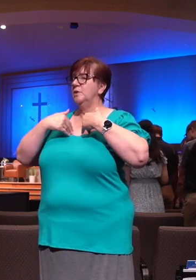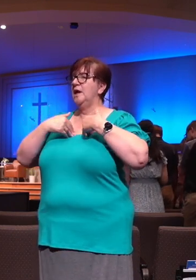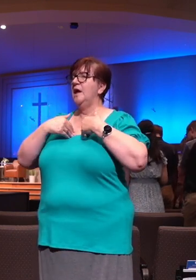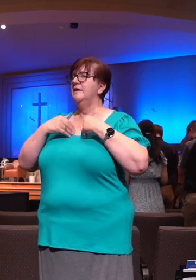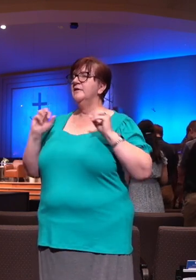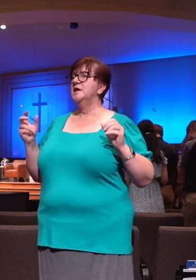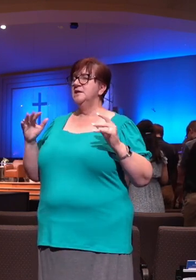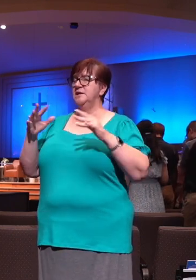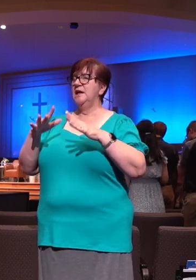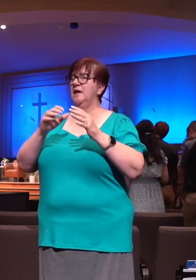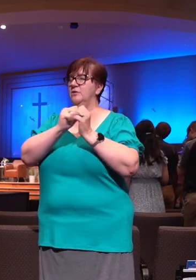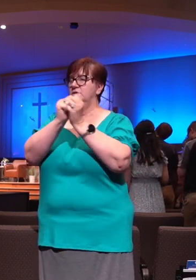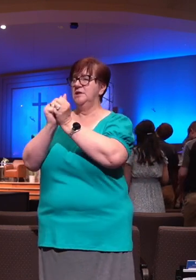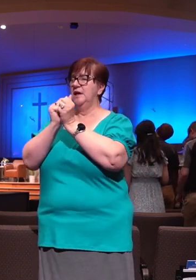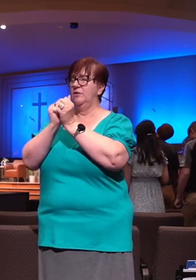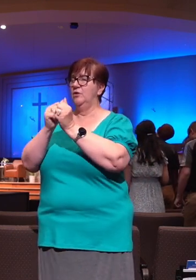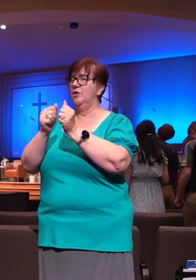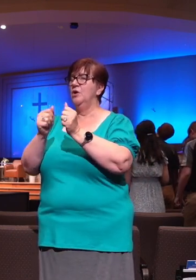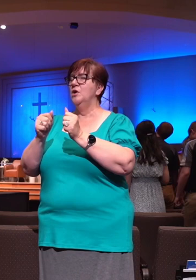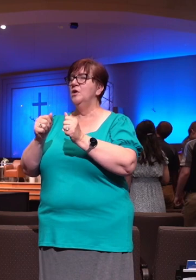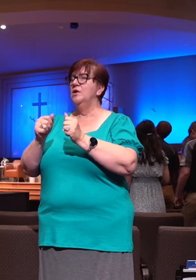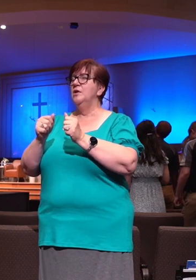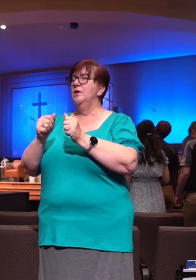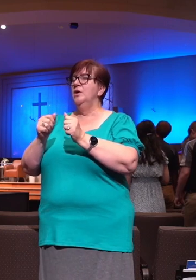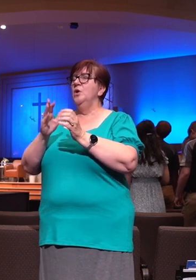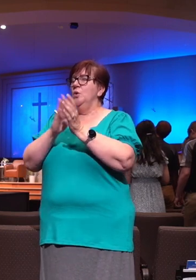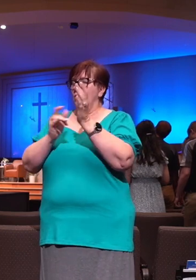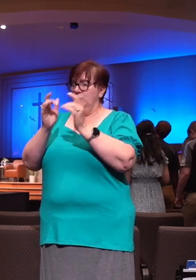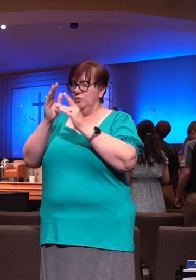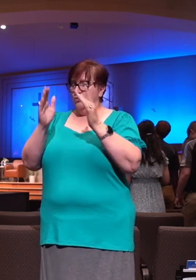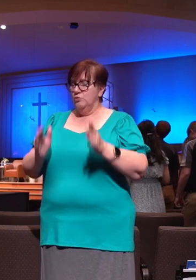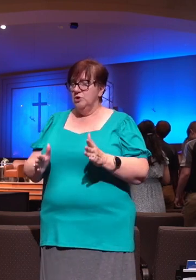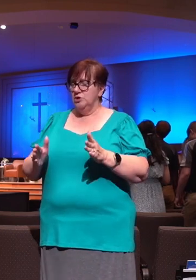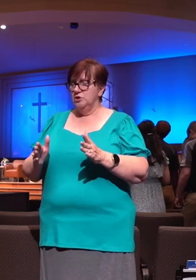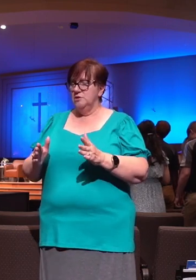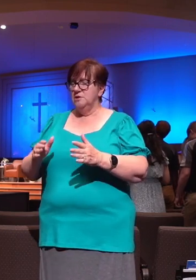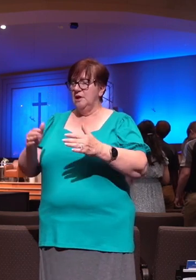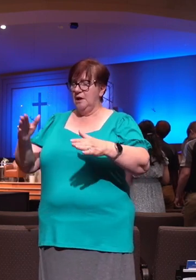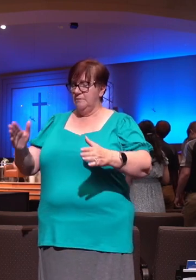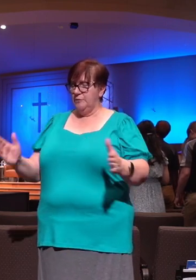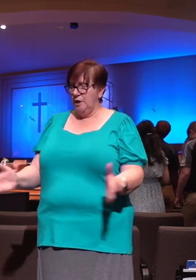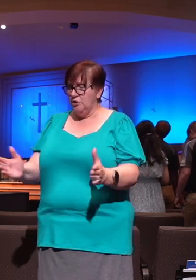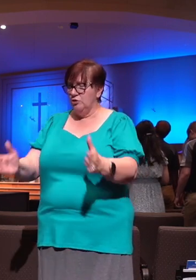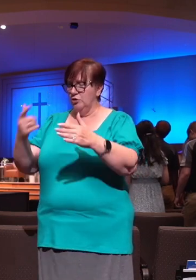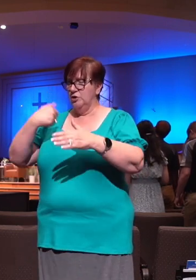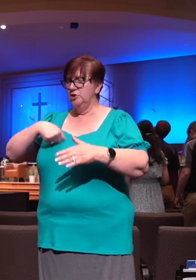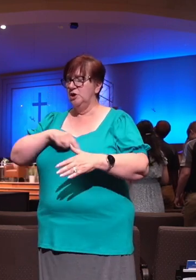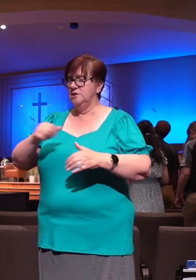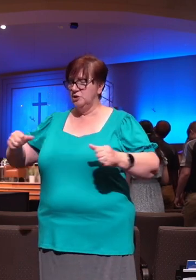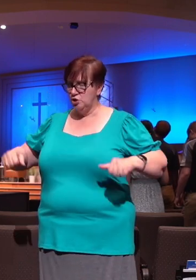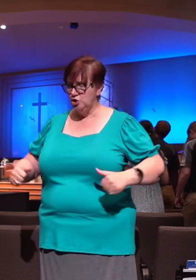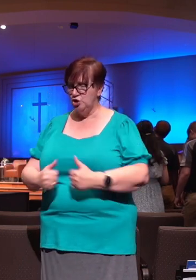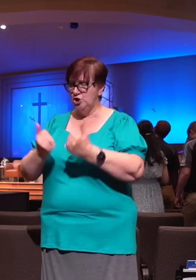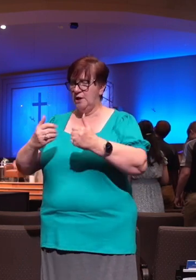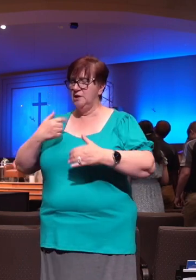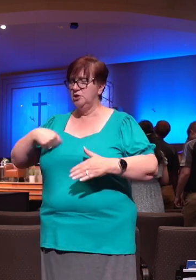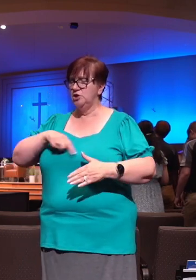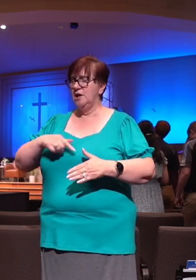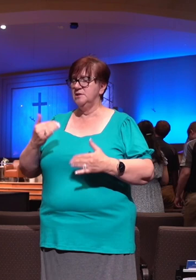and to hear from you. God, I pray that you would encourage us tonight and challenge us in areas that perhaps need to be challenged. And we